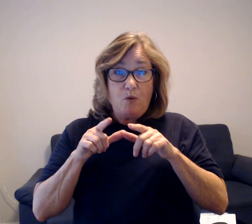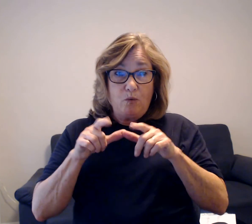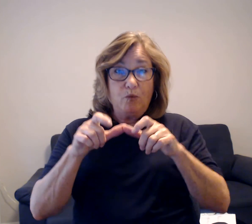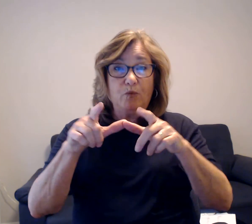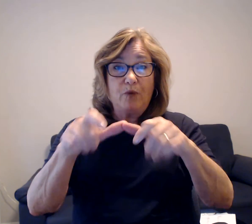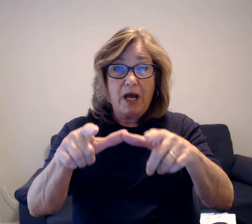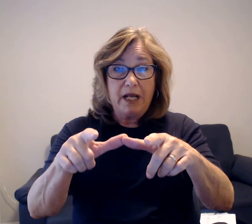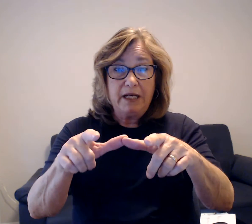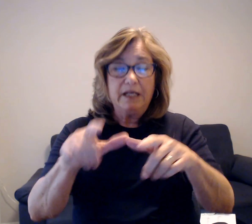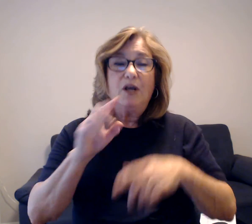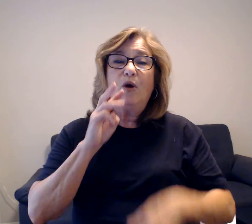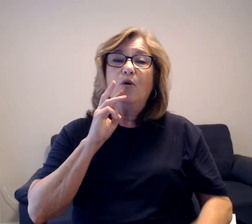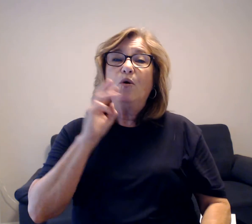redwood forest.